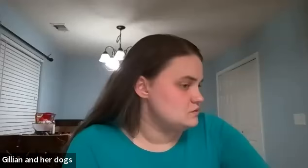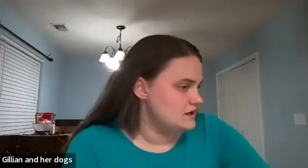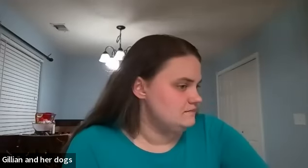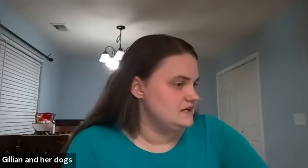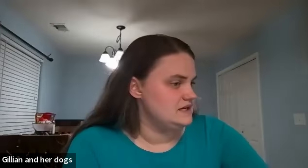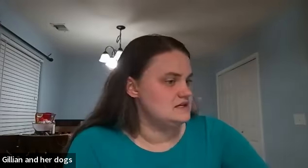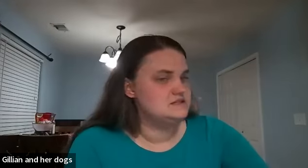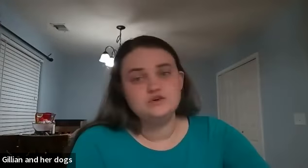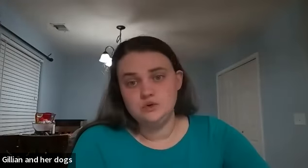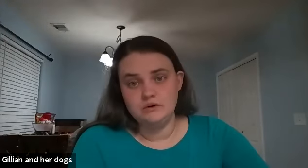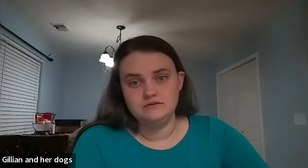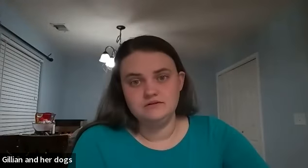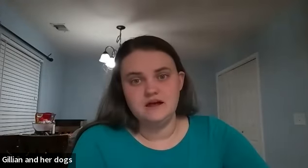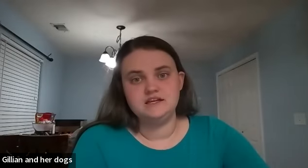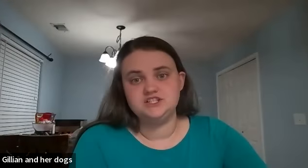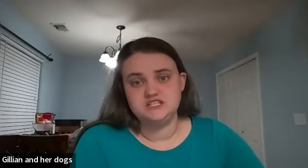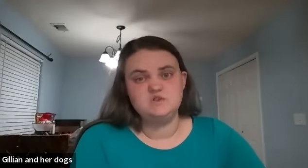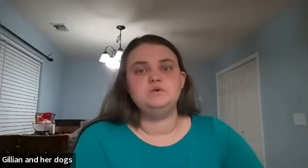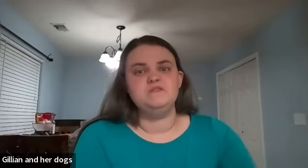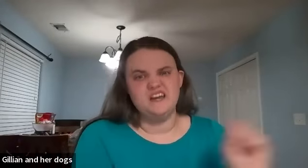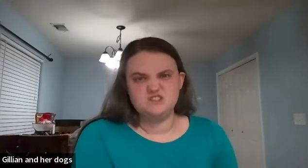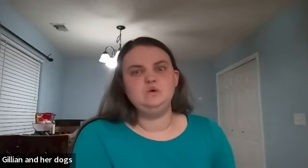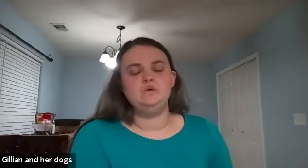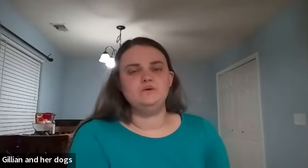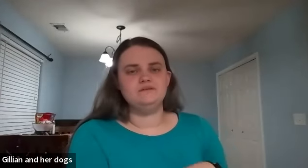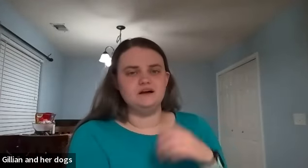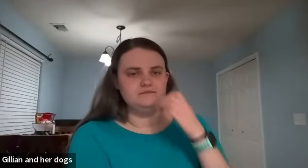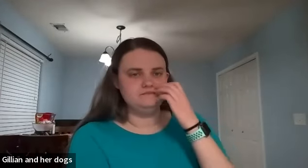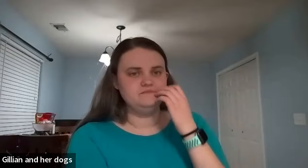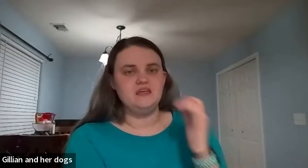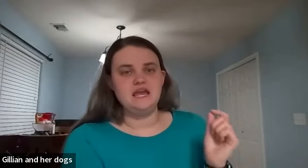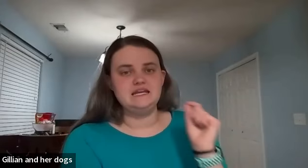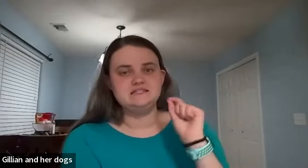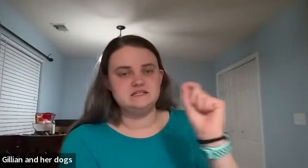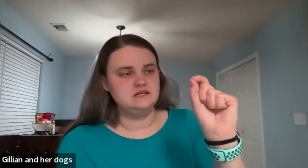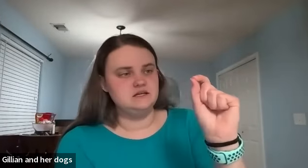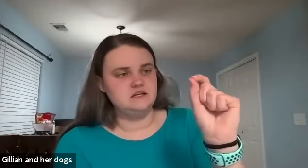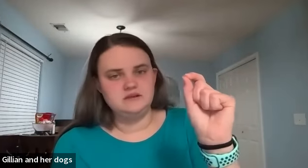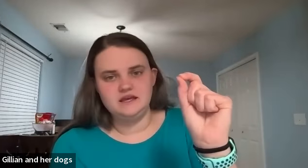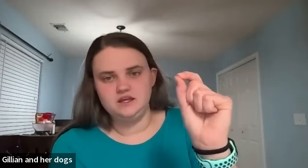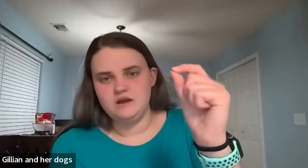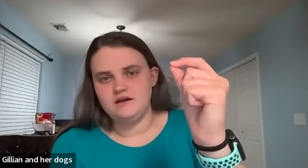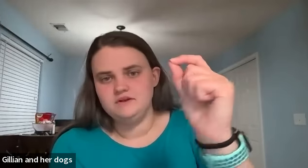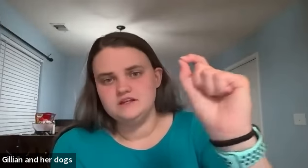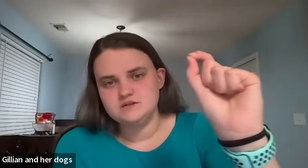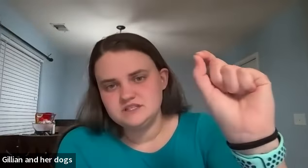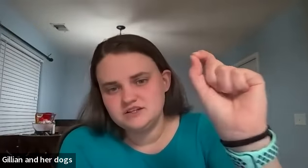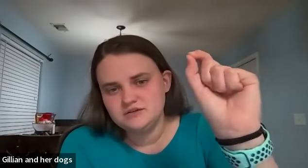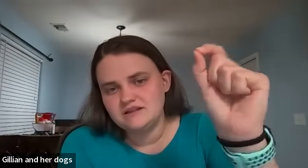one is cool like she's cool that's cool um and it's gonna be like you have it's almost like you're doing a